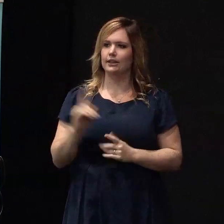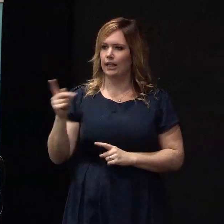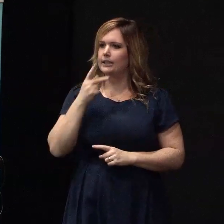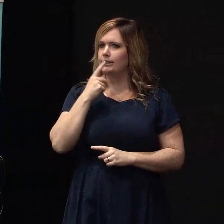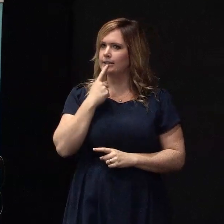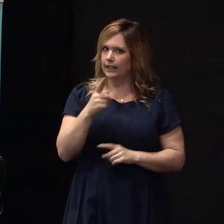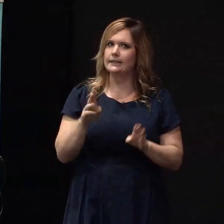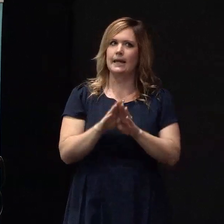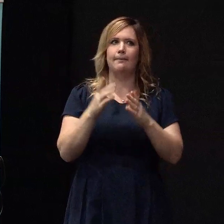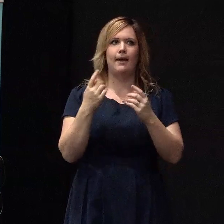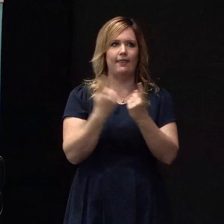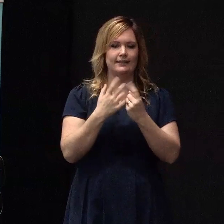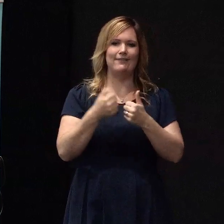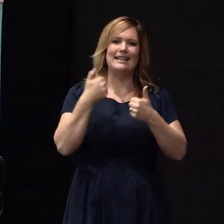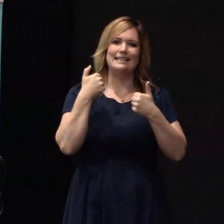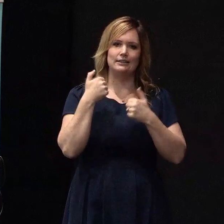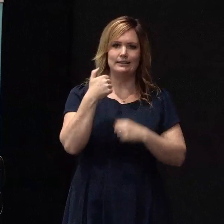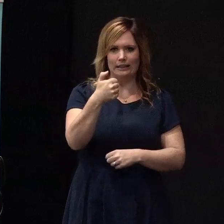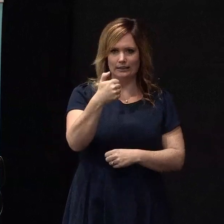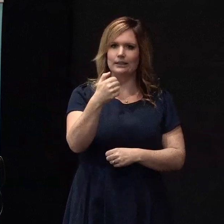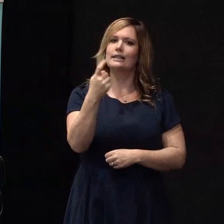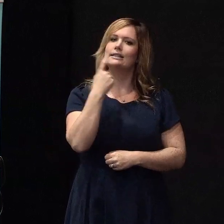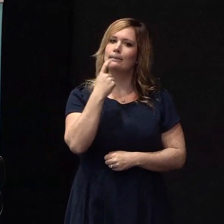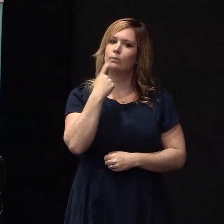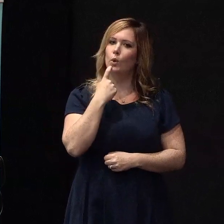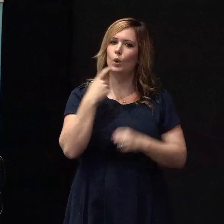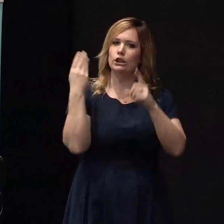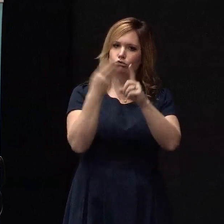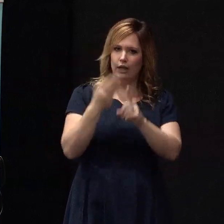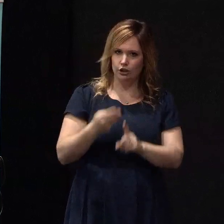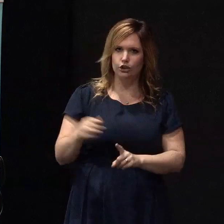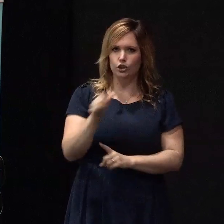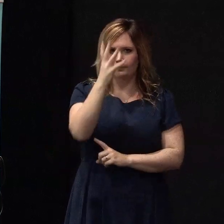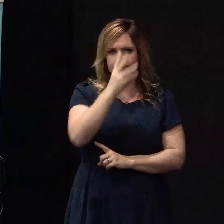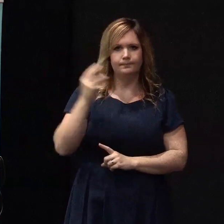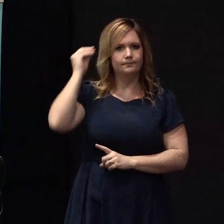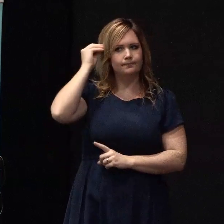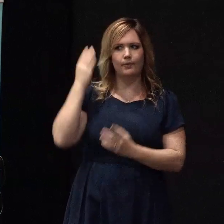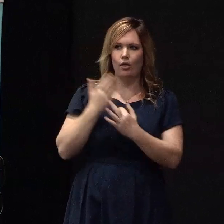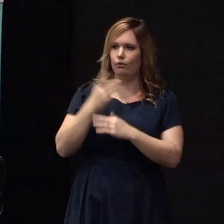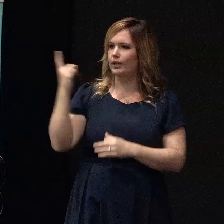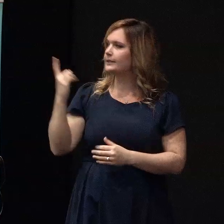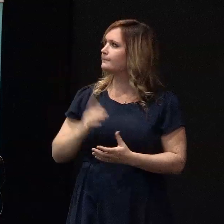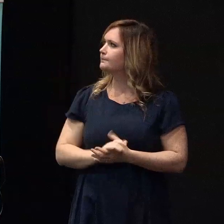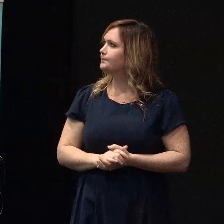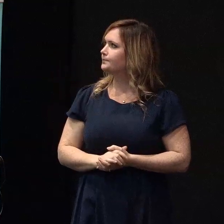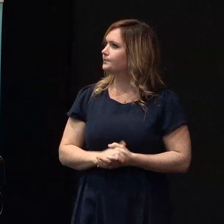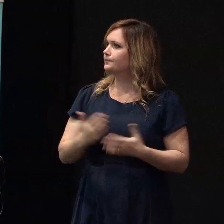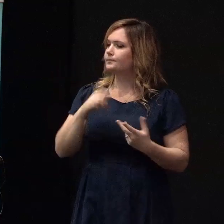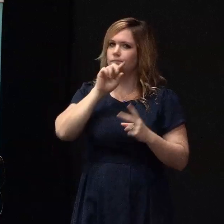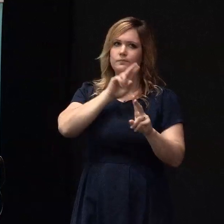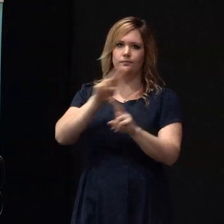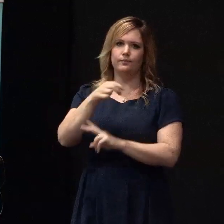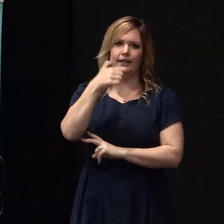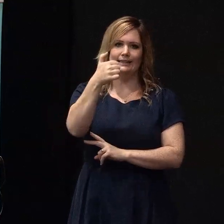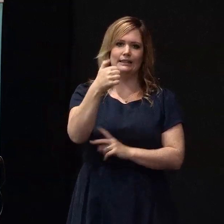And he said, if there are six simple strategies that would be really helpful to keep in mind as we're going through it, these would be them. So we'll see six